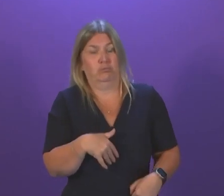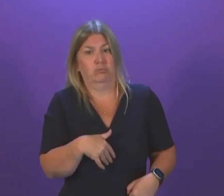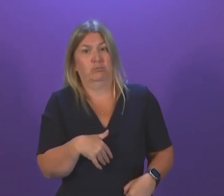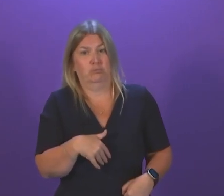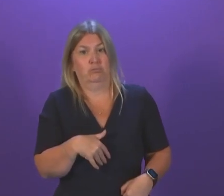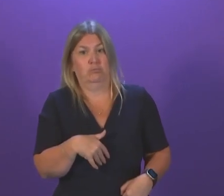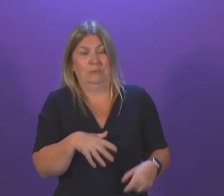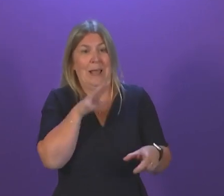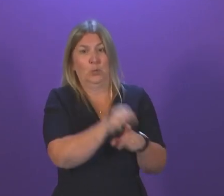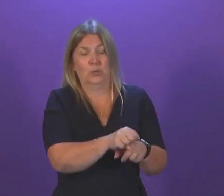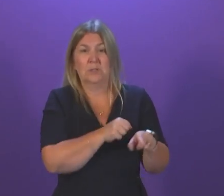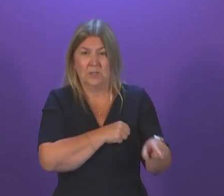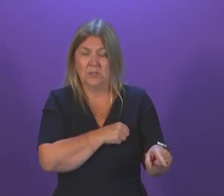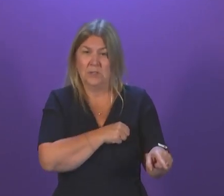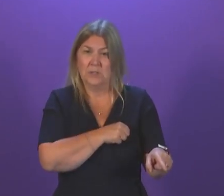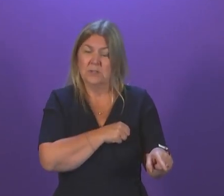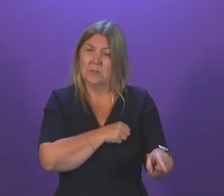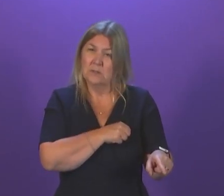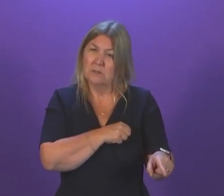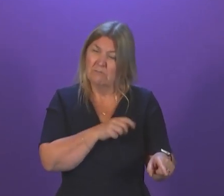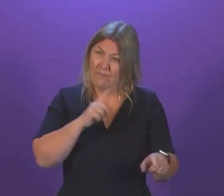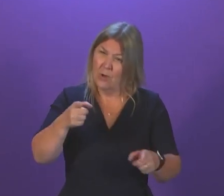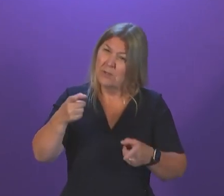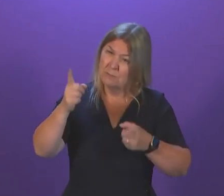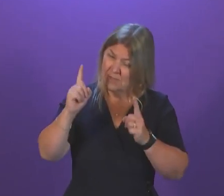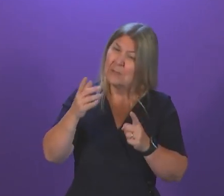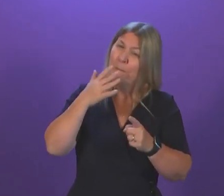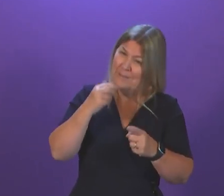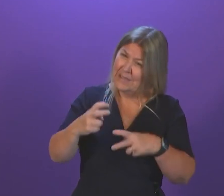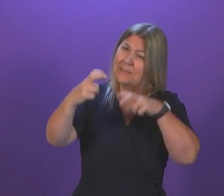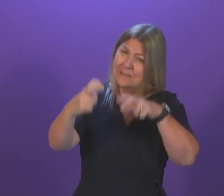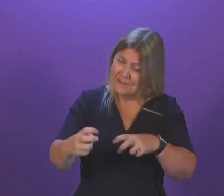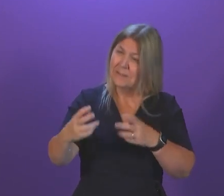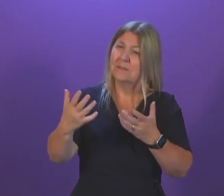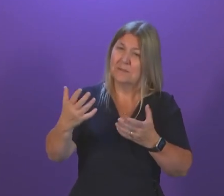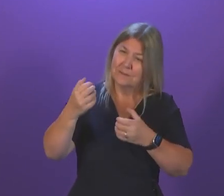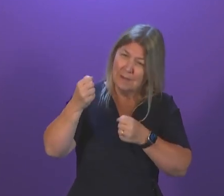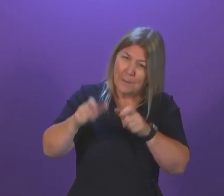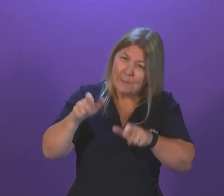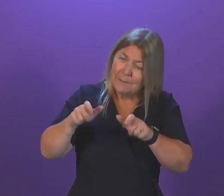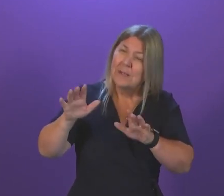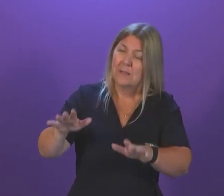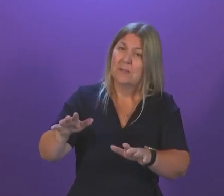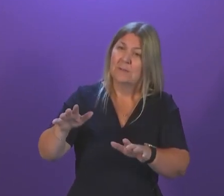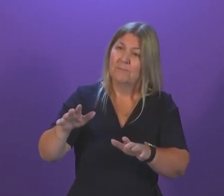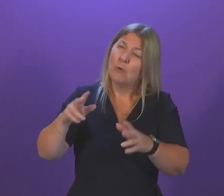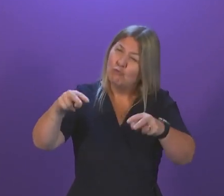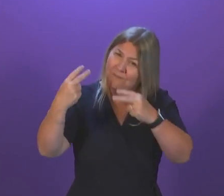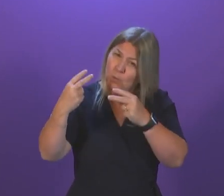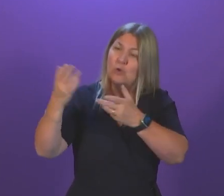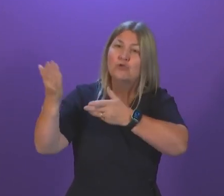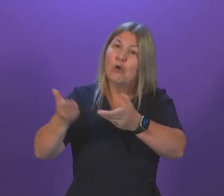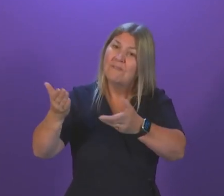they face. Will the First Minister listen to those campaigners and review women's services in areas distanced